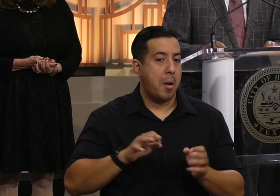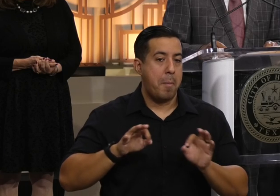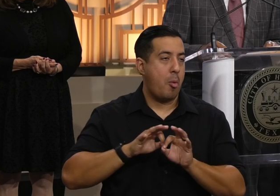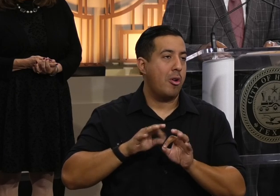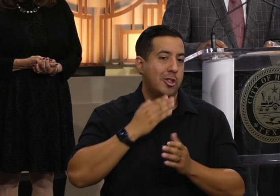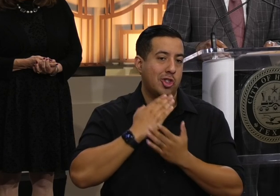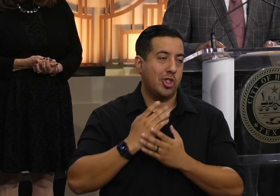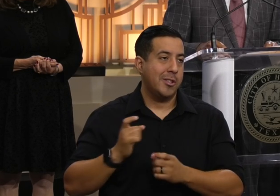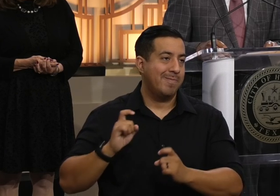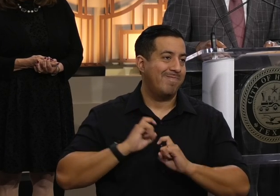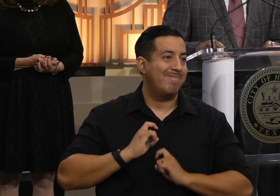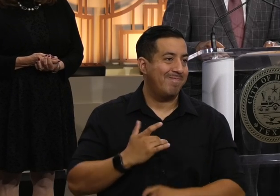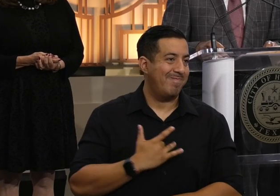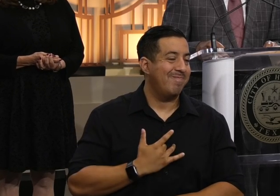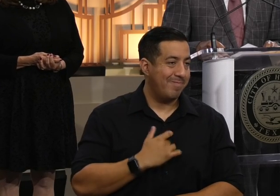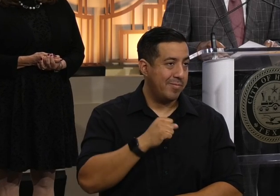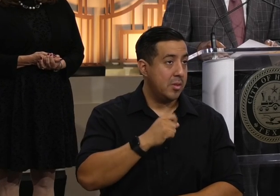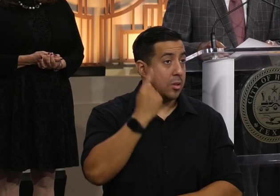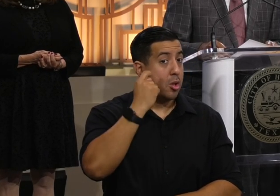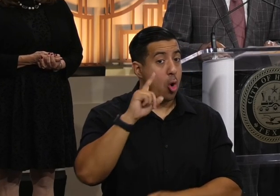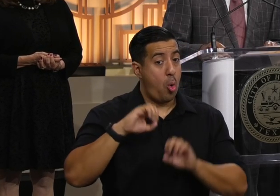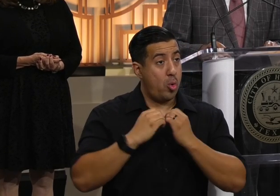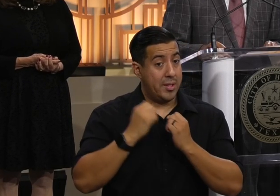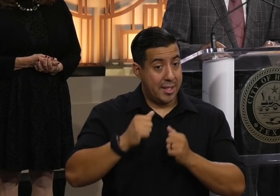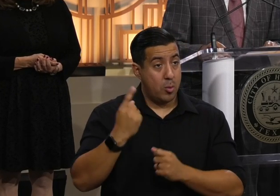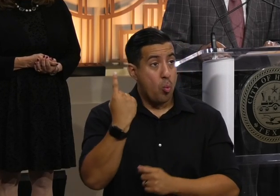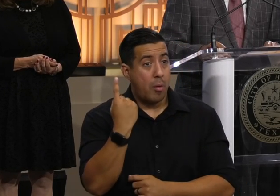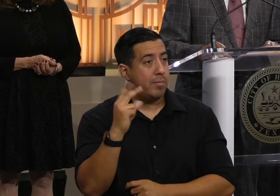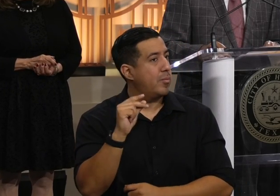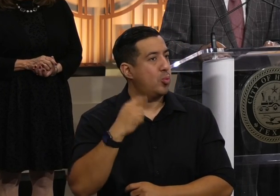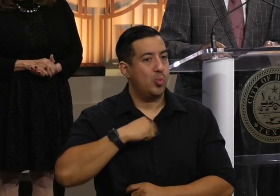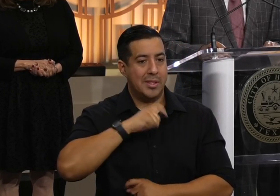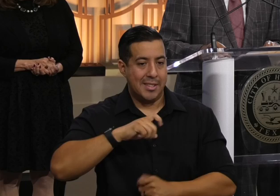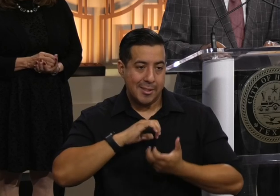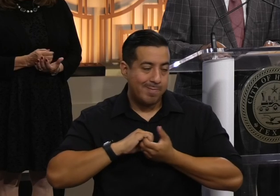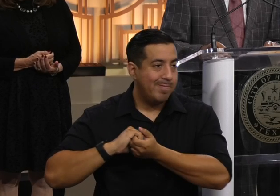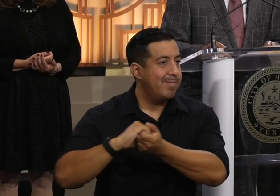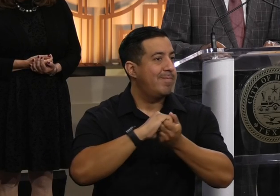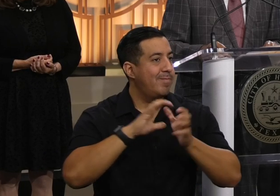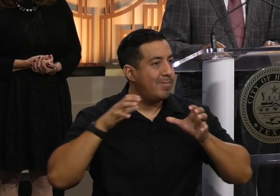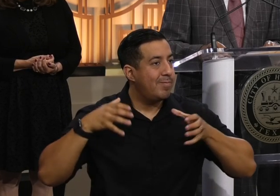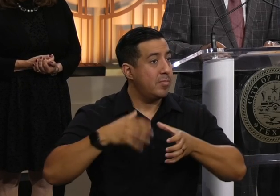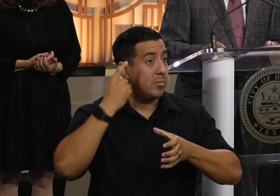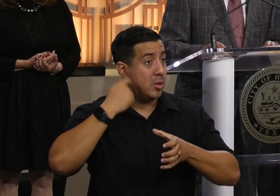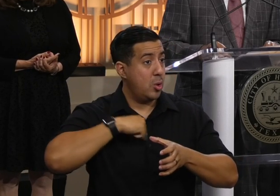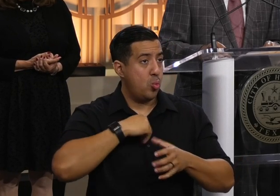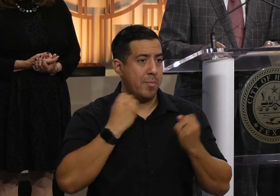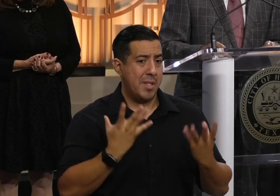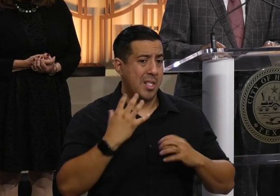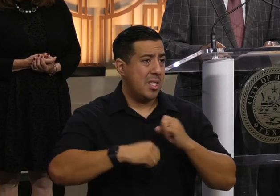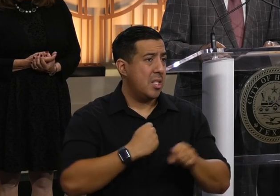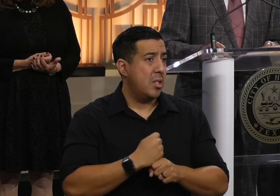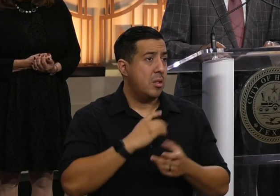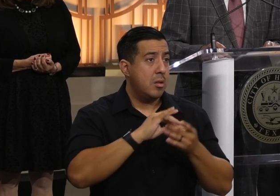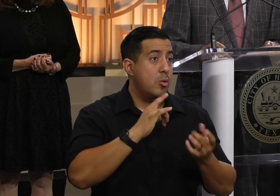No one-person organization can do it alone. We must do it together because, as you have heard all of us say over the years,